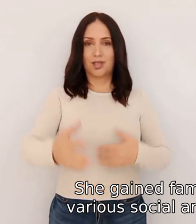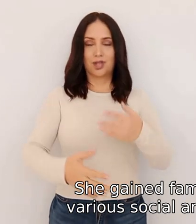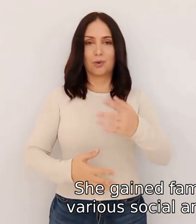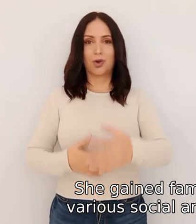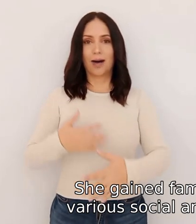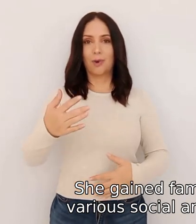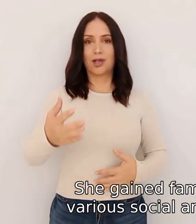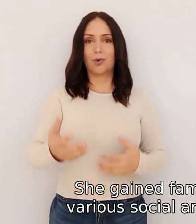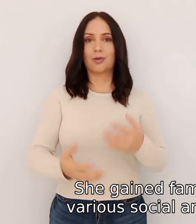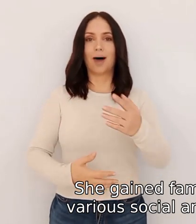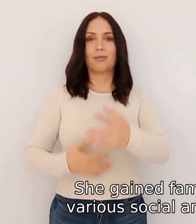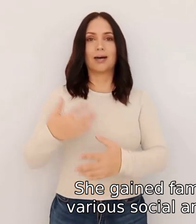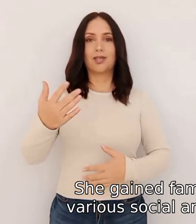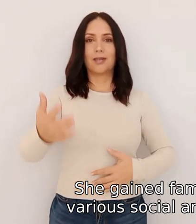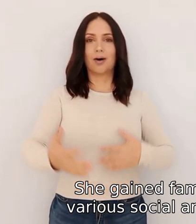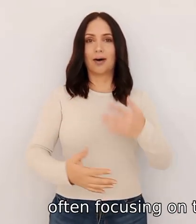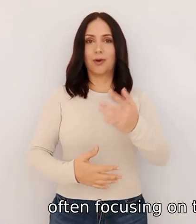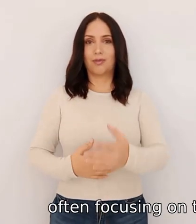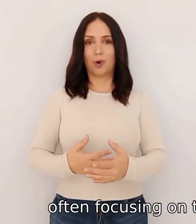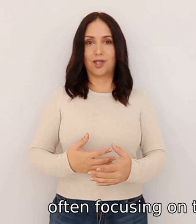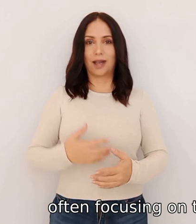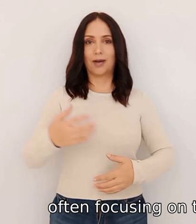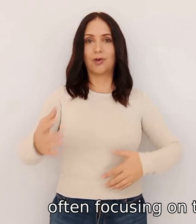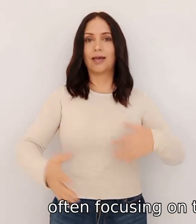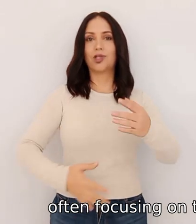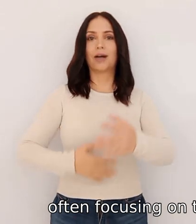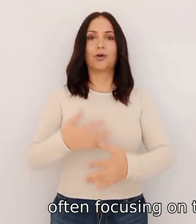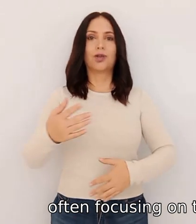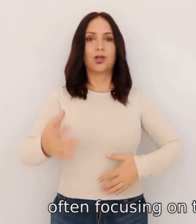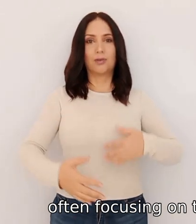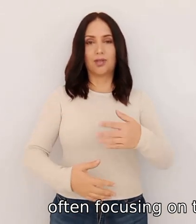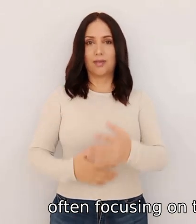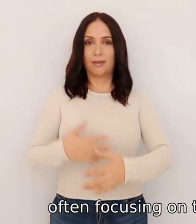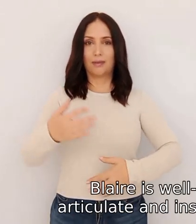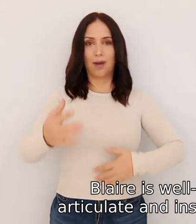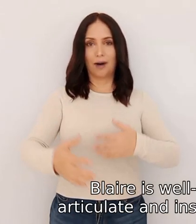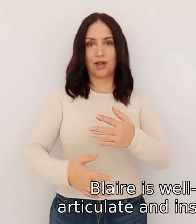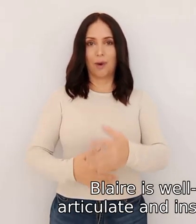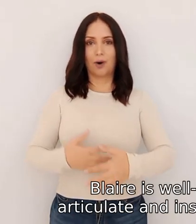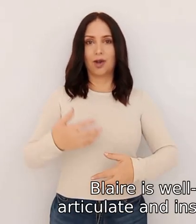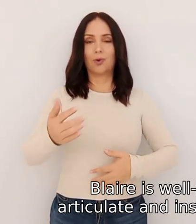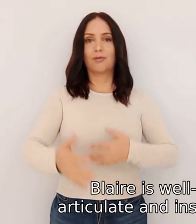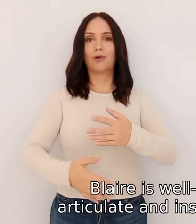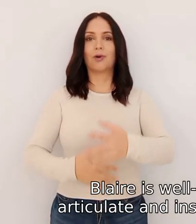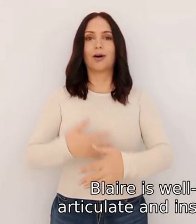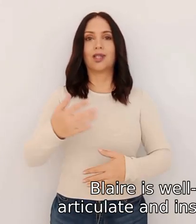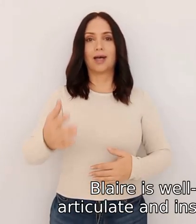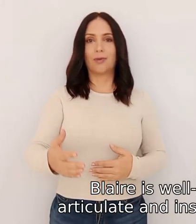social and political topics often focusing on transgender issues blair is well known for her articulate